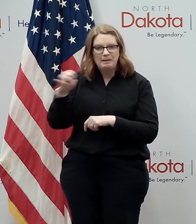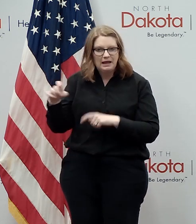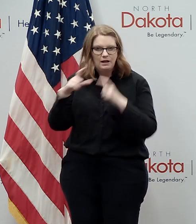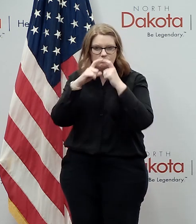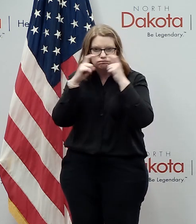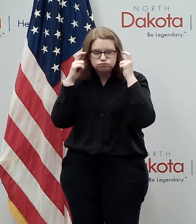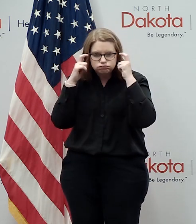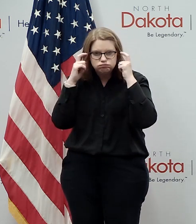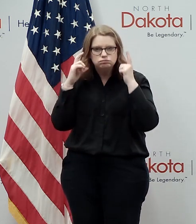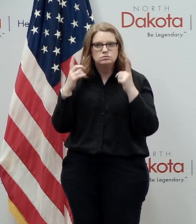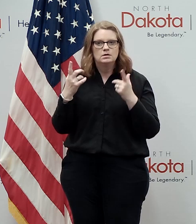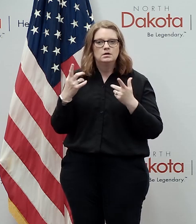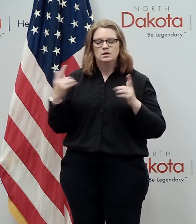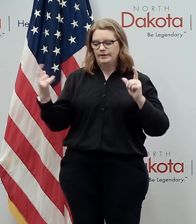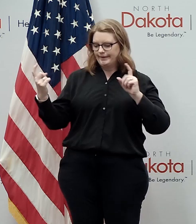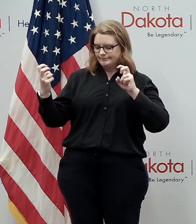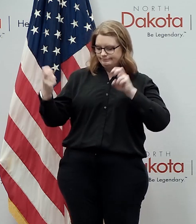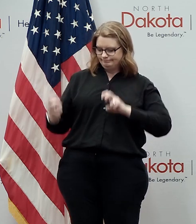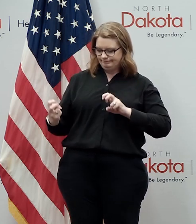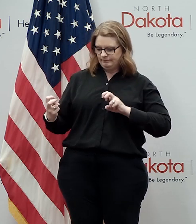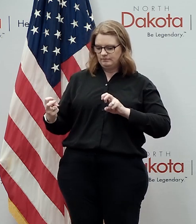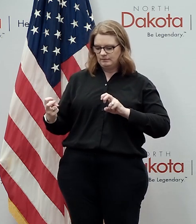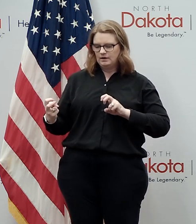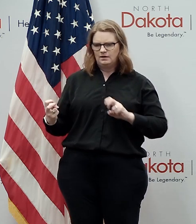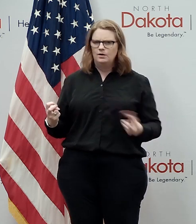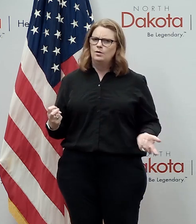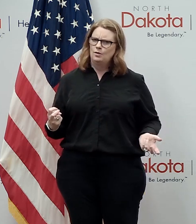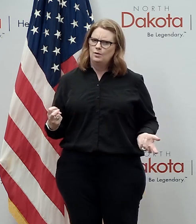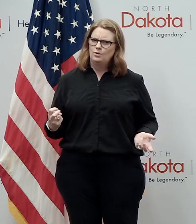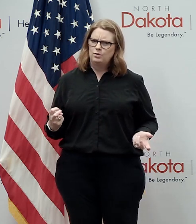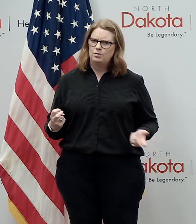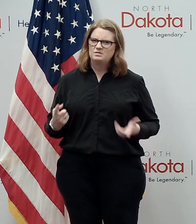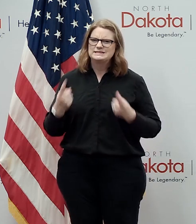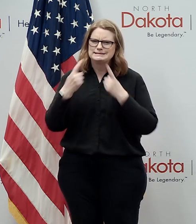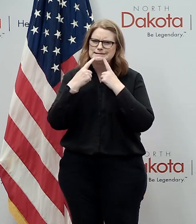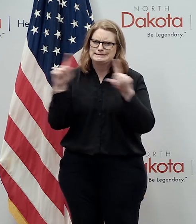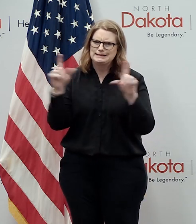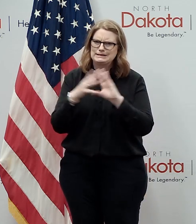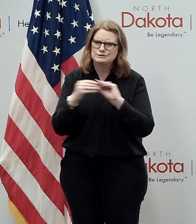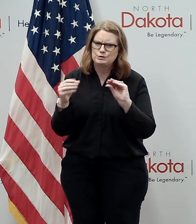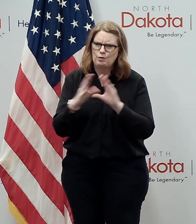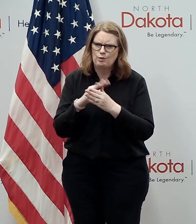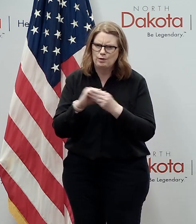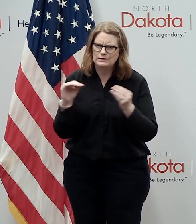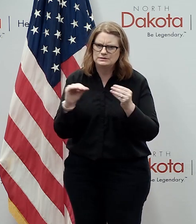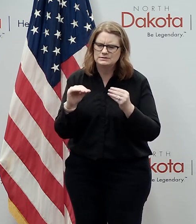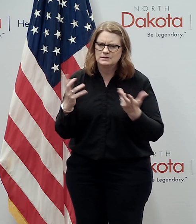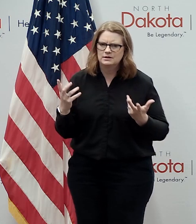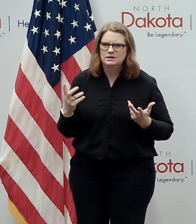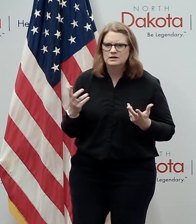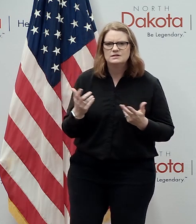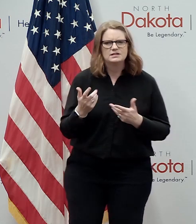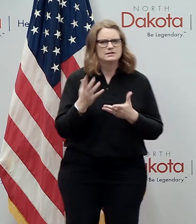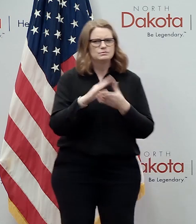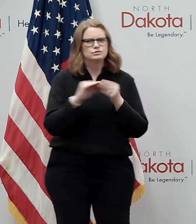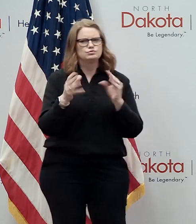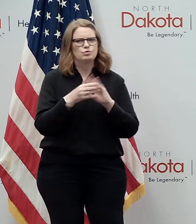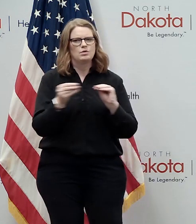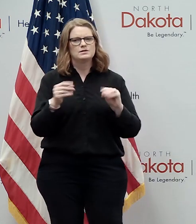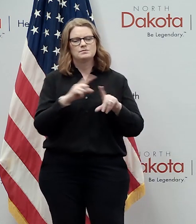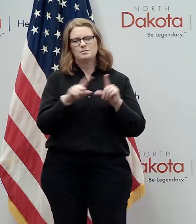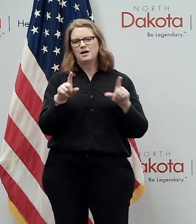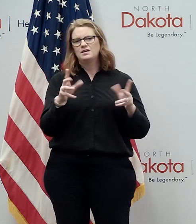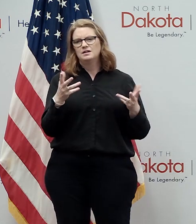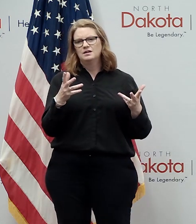when including masks and we've heard some great success stories about reunification and i want to share some of those but i also want to